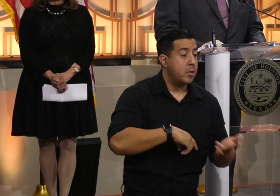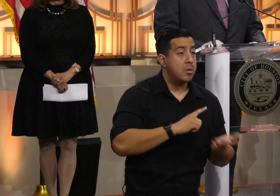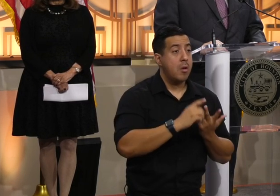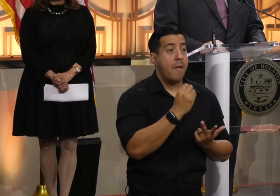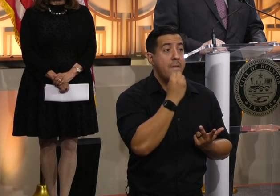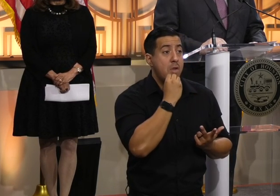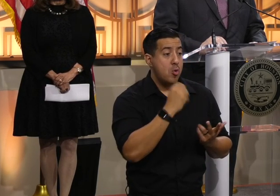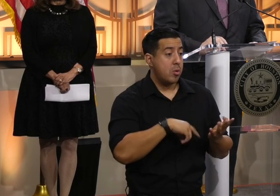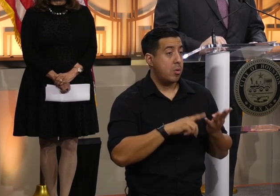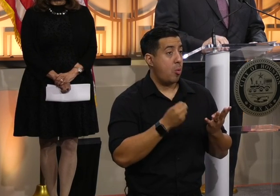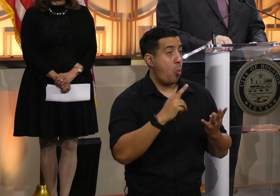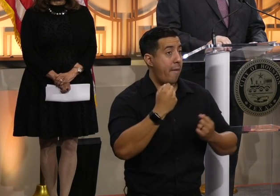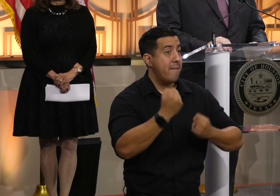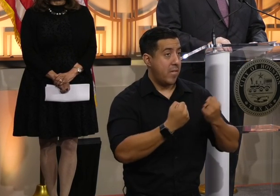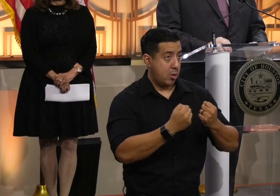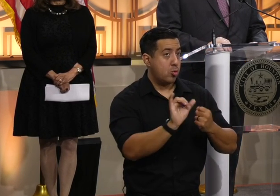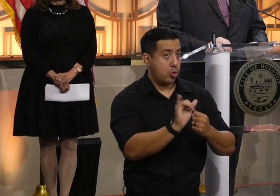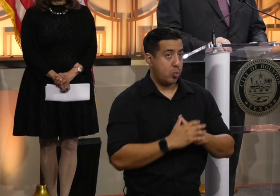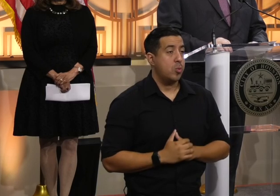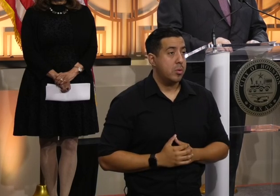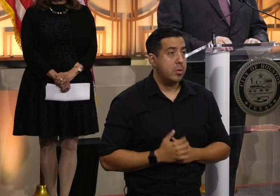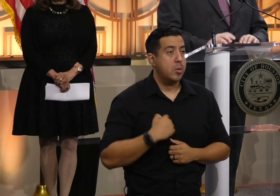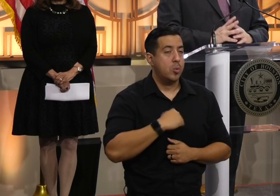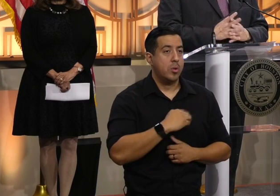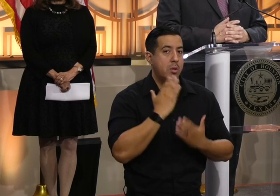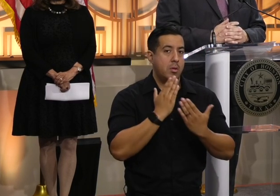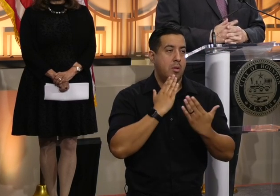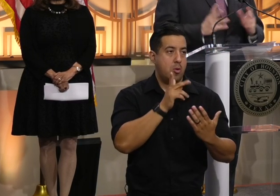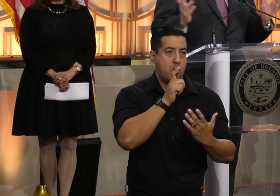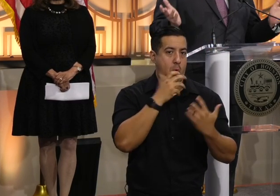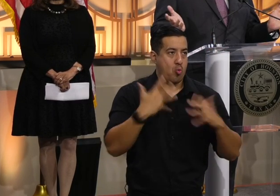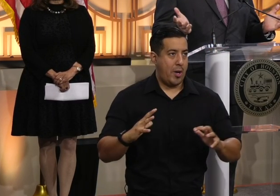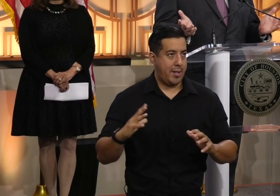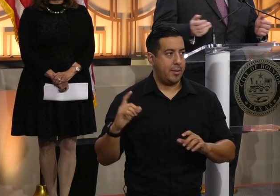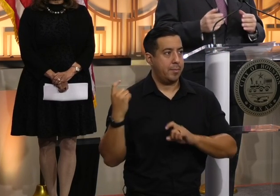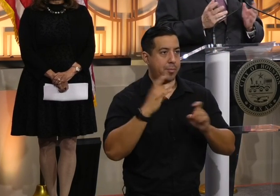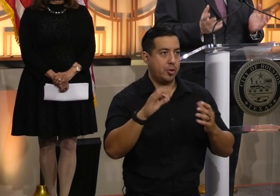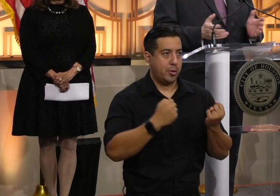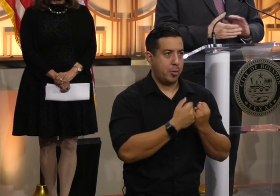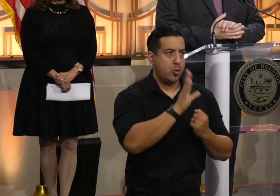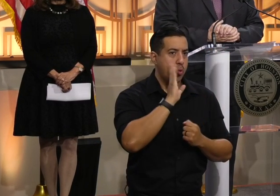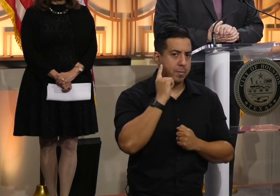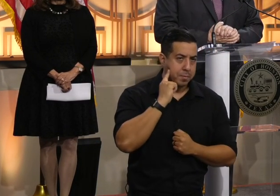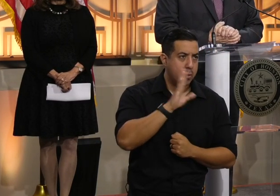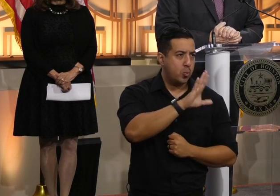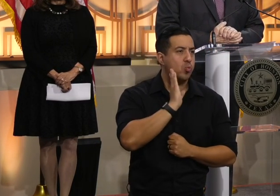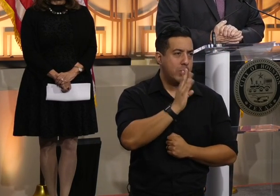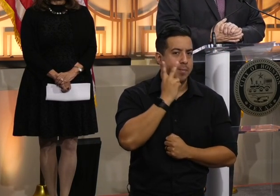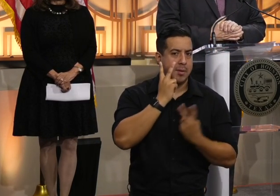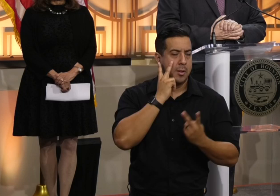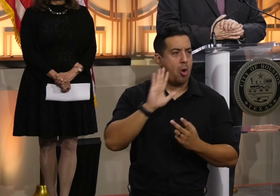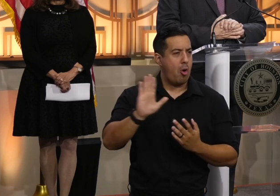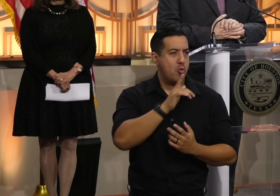and vehicles. We're very grateful to all of those who have already provided support, which you heard about and you'll be hearing more about here in a moment,